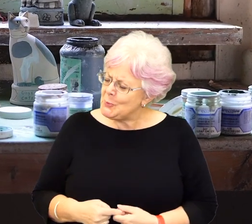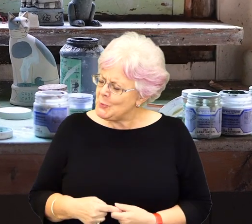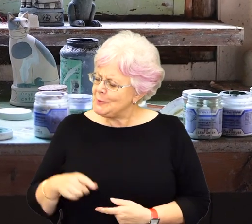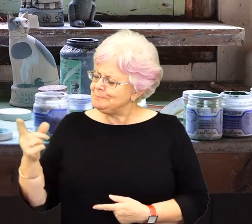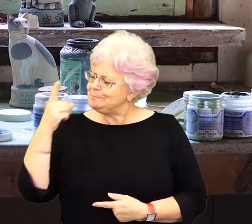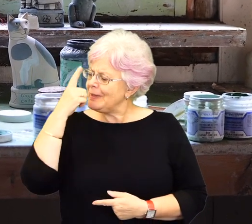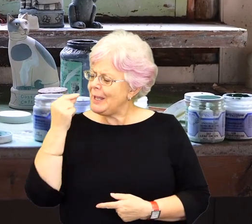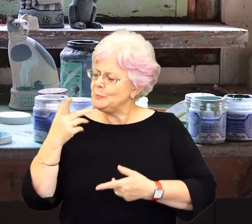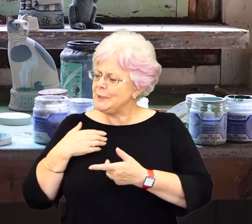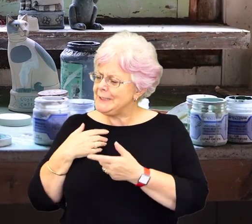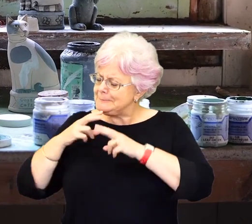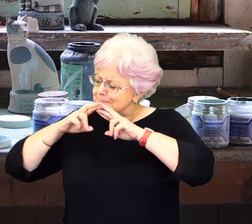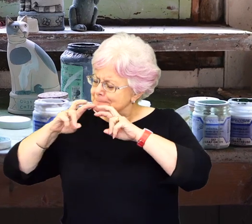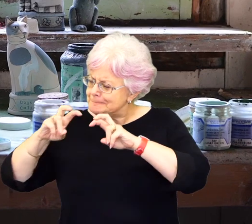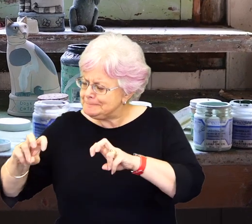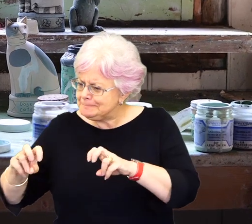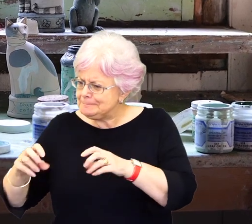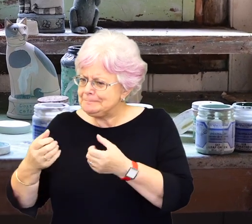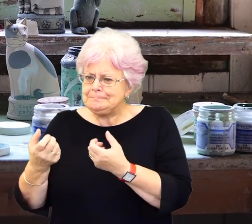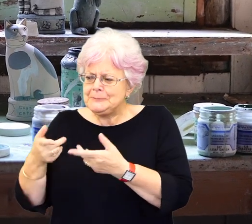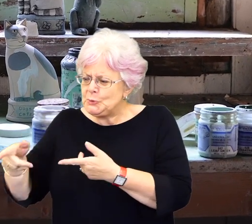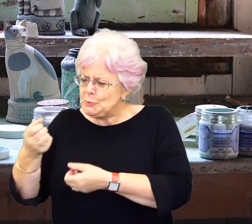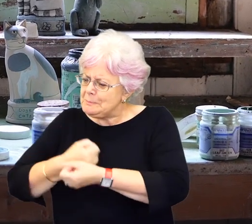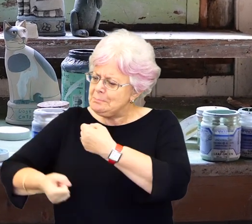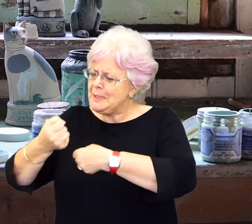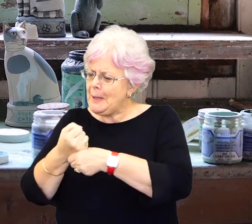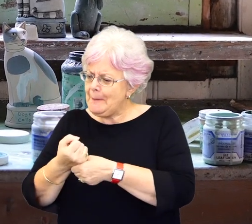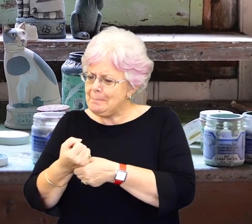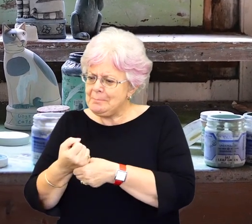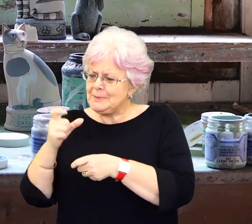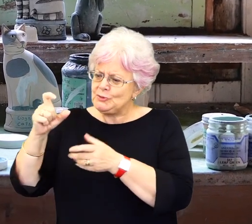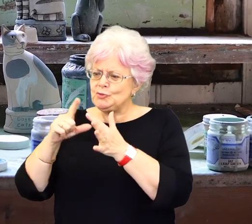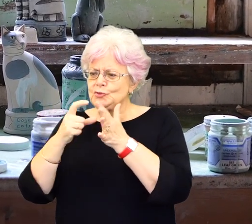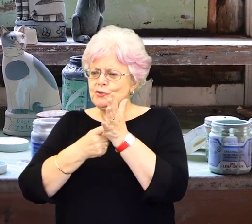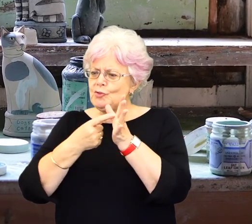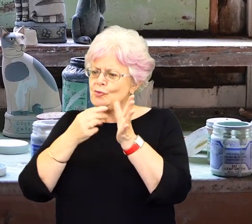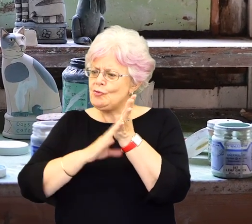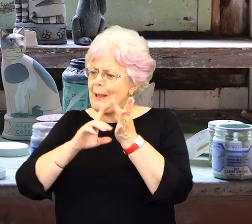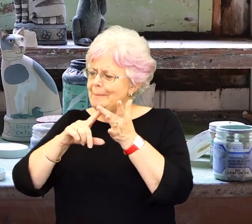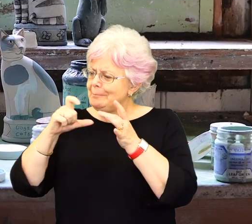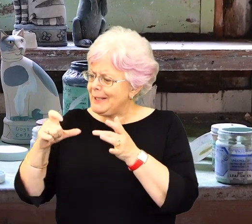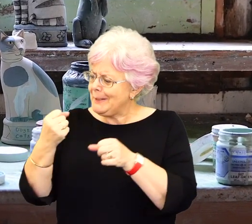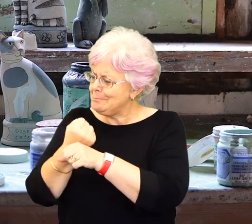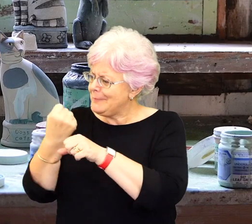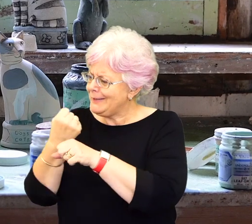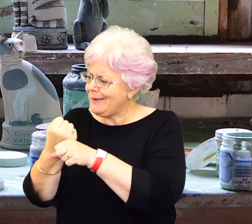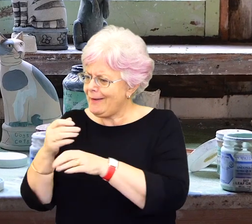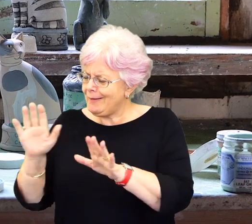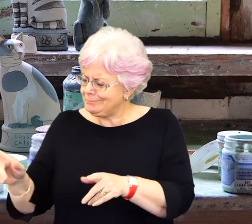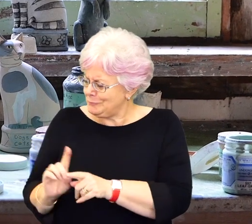bit about how you came to be a maker, a ceramic maker? Did you find yourself making things early on